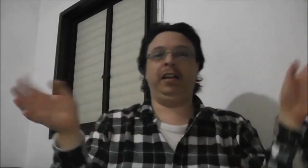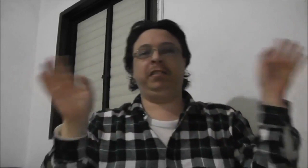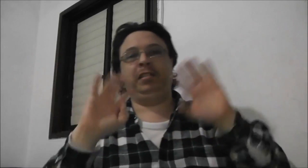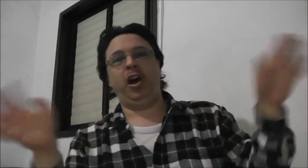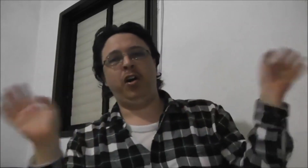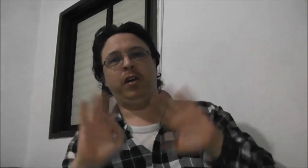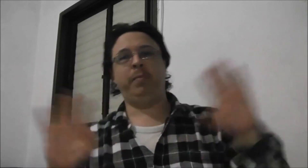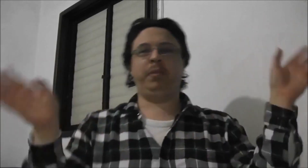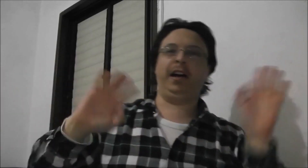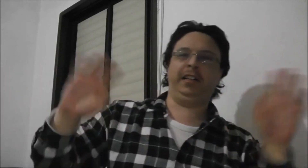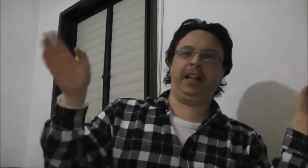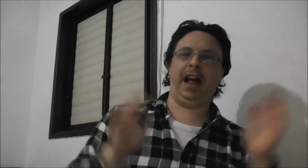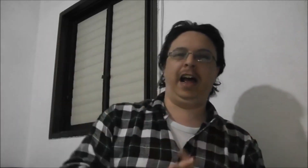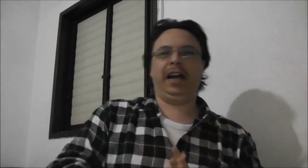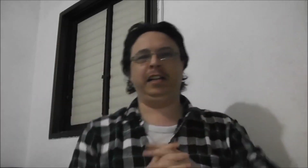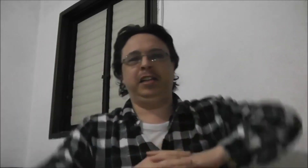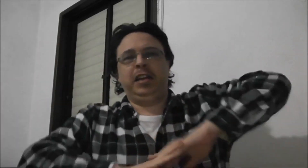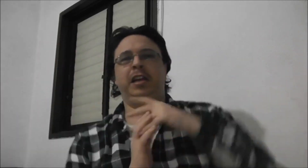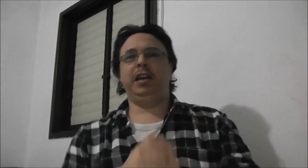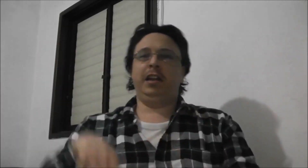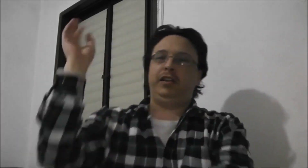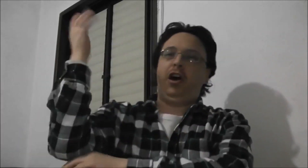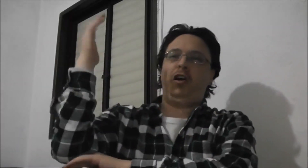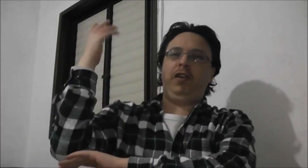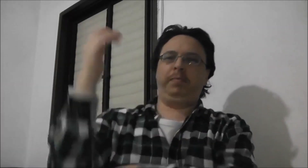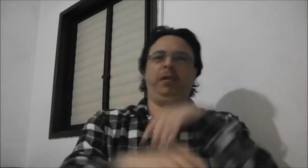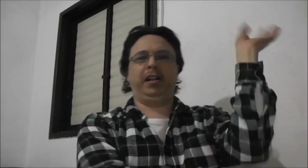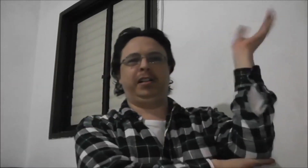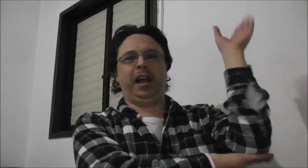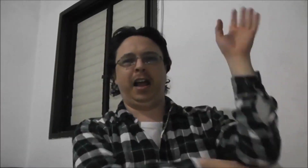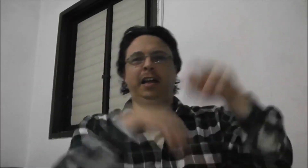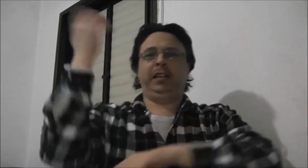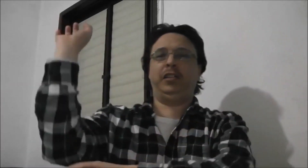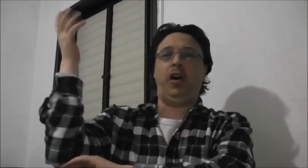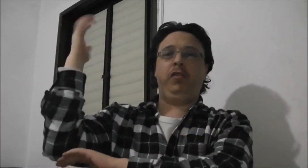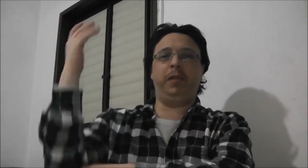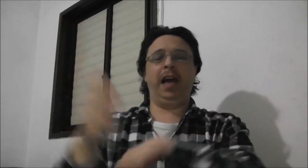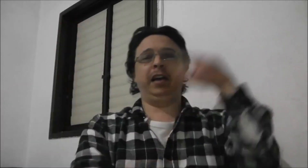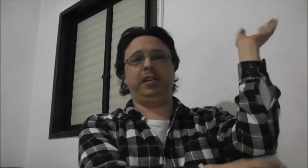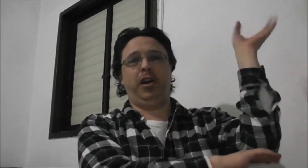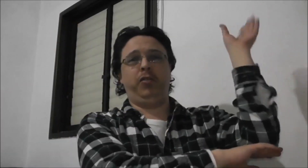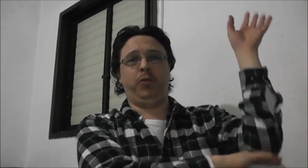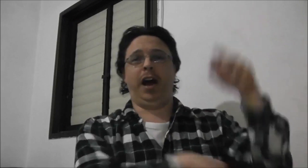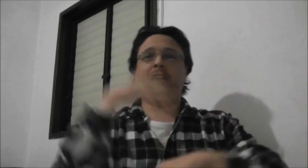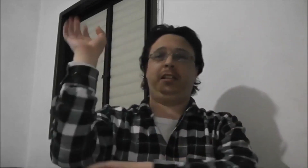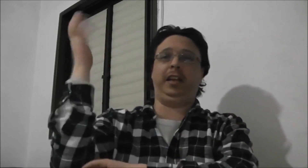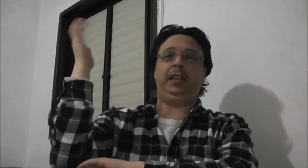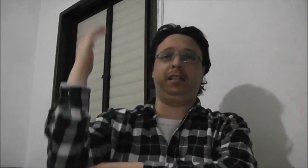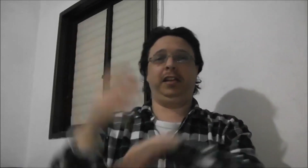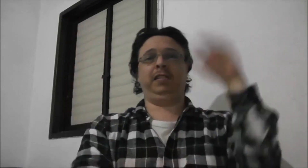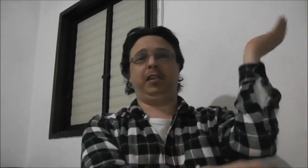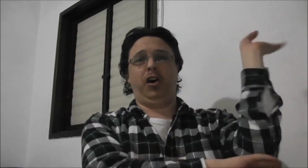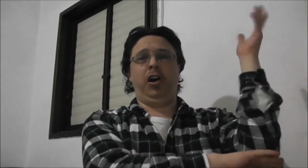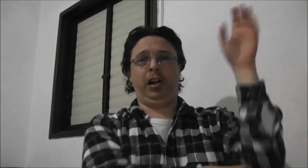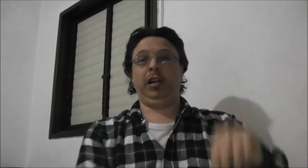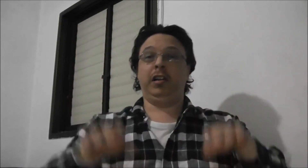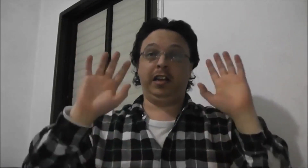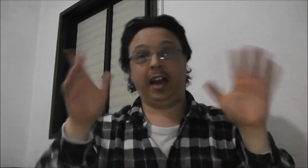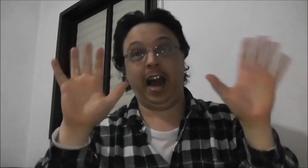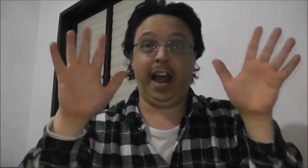is no apartheid. No apartheid. No black, no white. It is all grey.